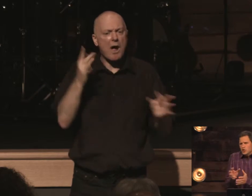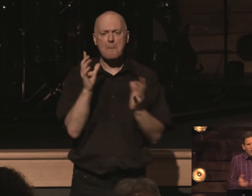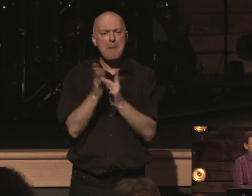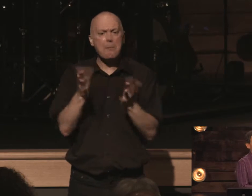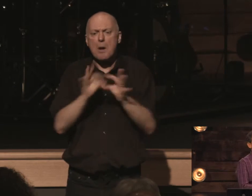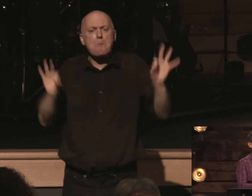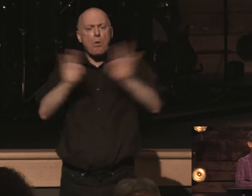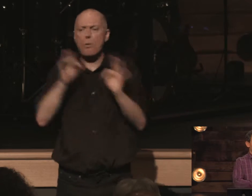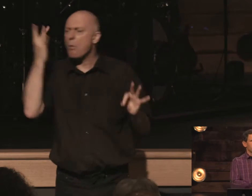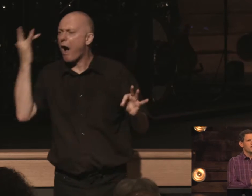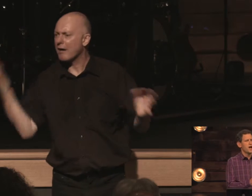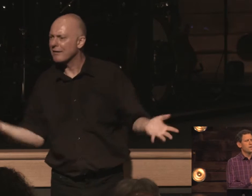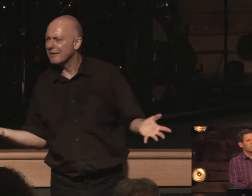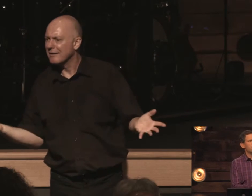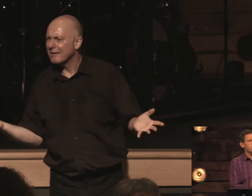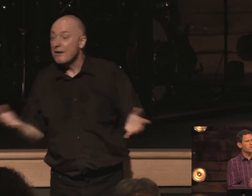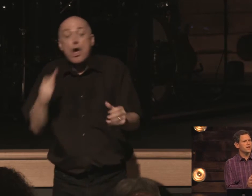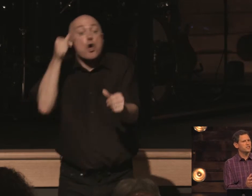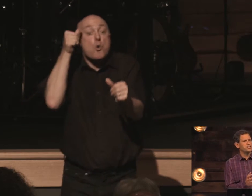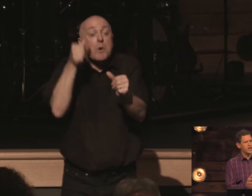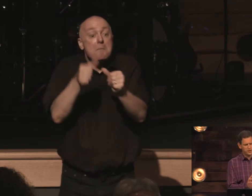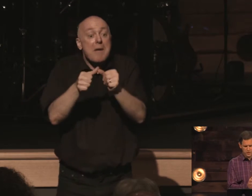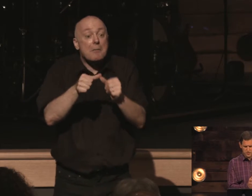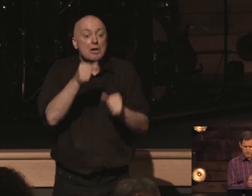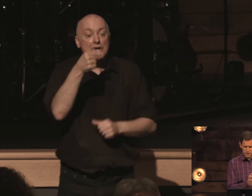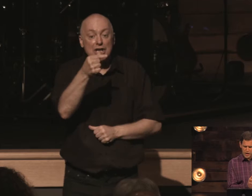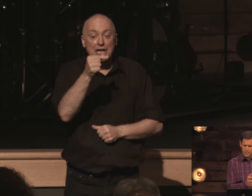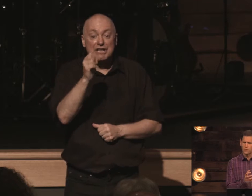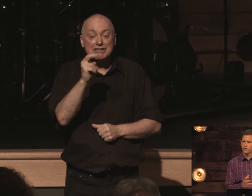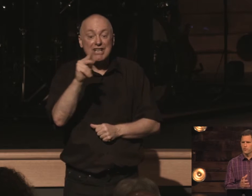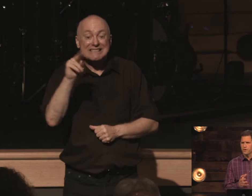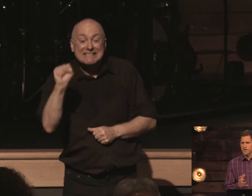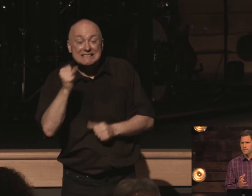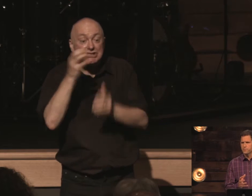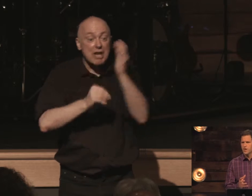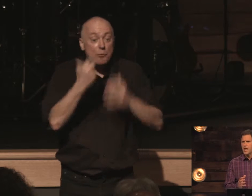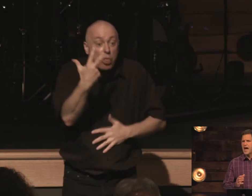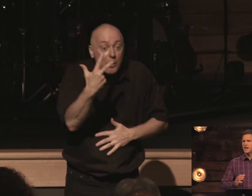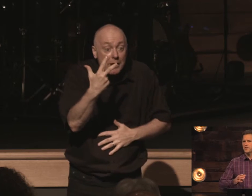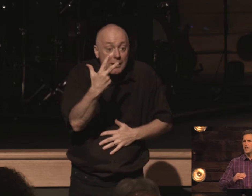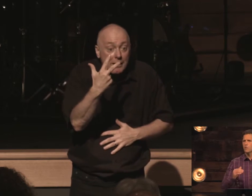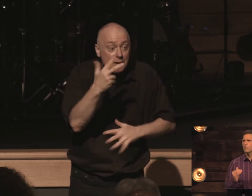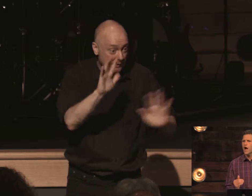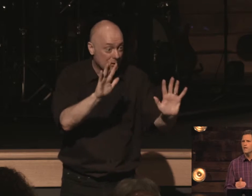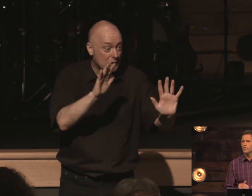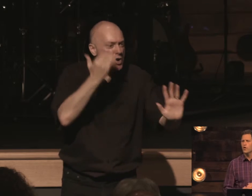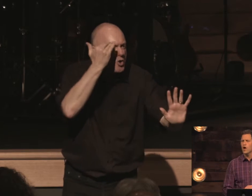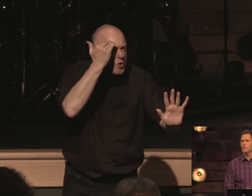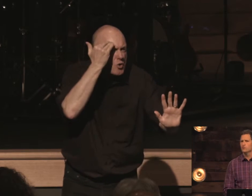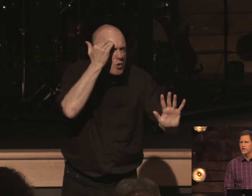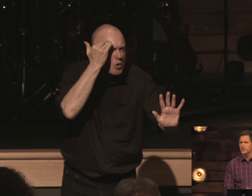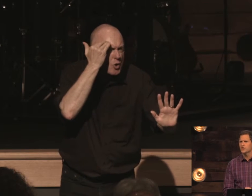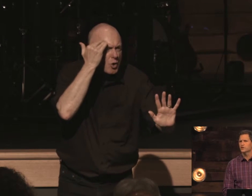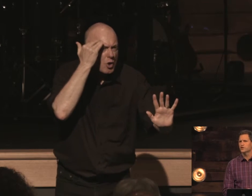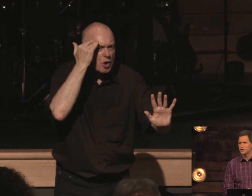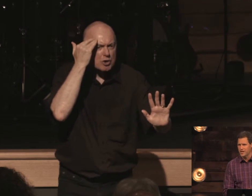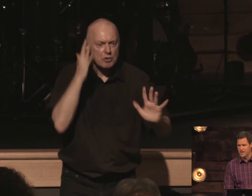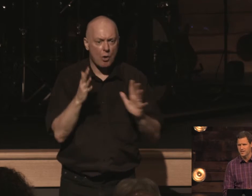look at it this way remember in genesis chapter 3 at the arrival of original sin